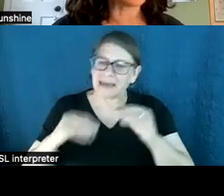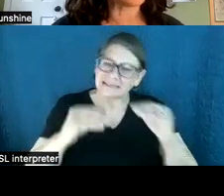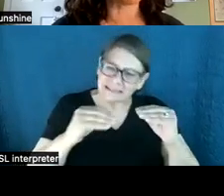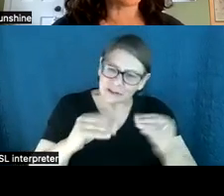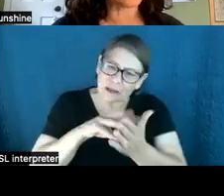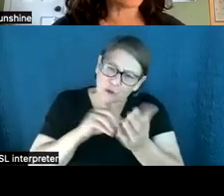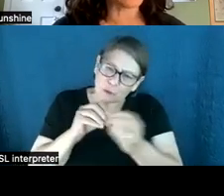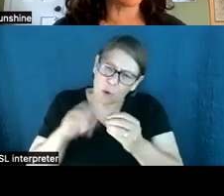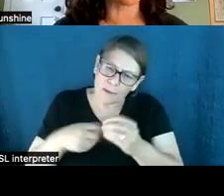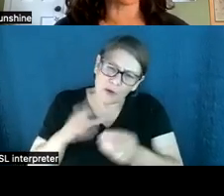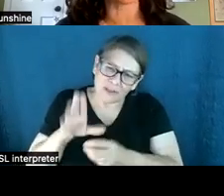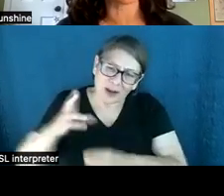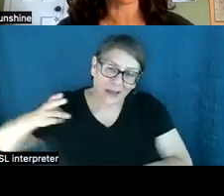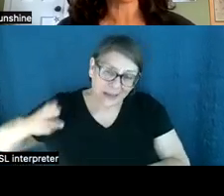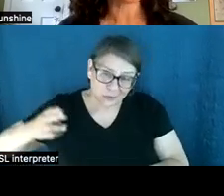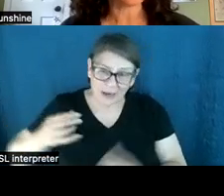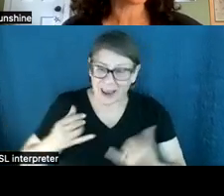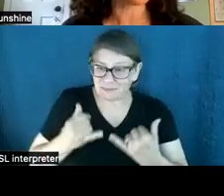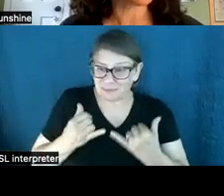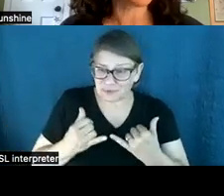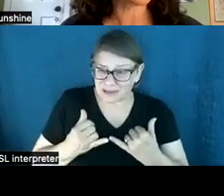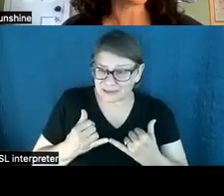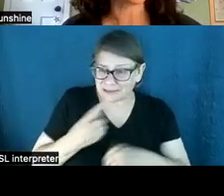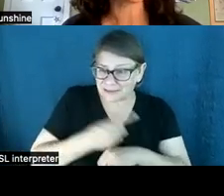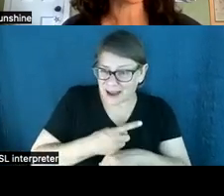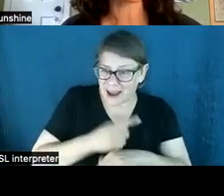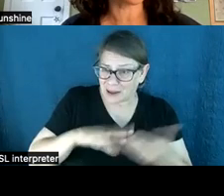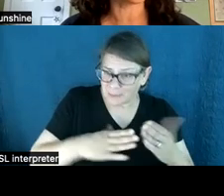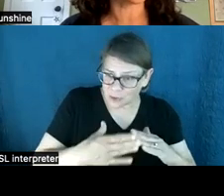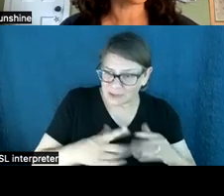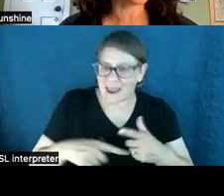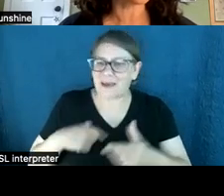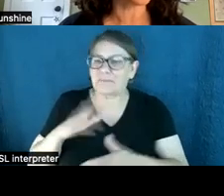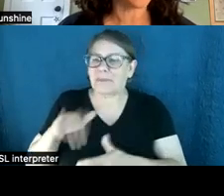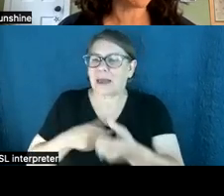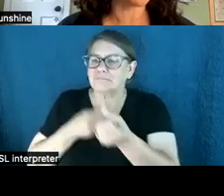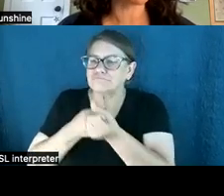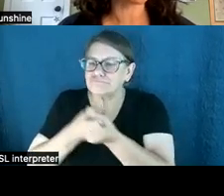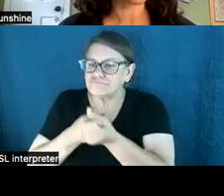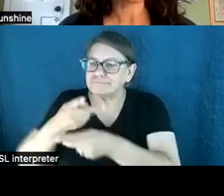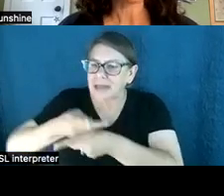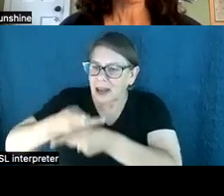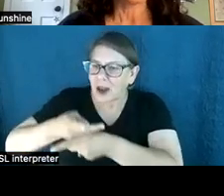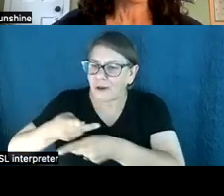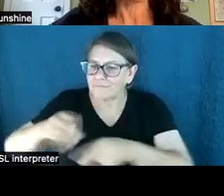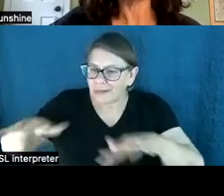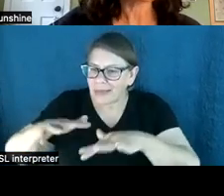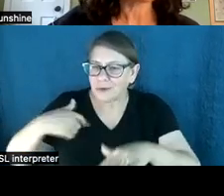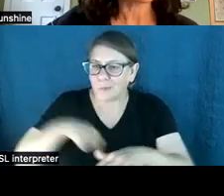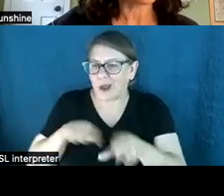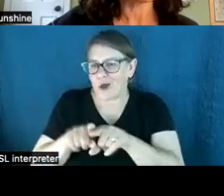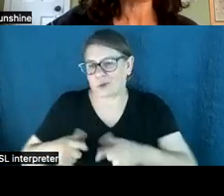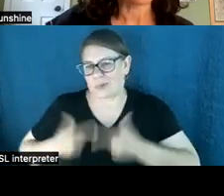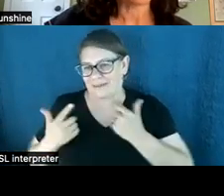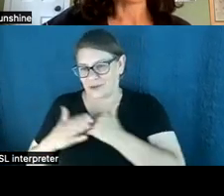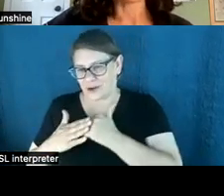history and present-day communities and by becoming stewards of the land that we also inhabit. The University